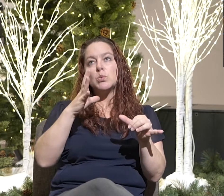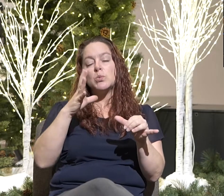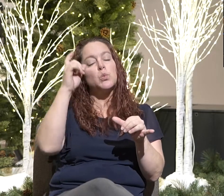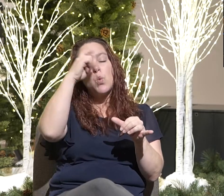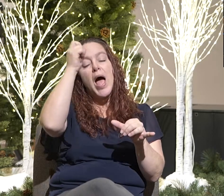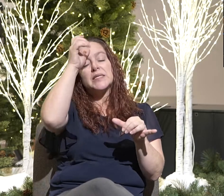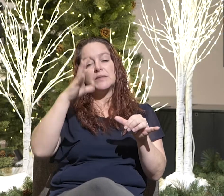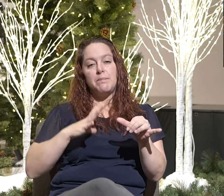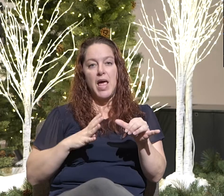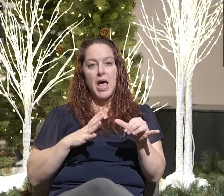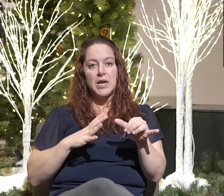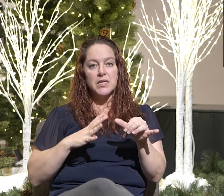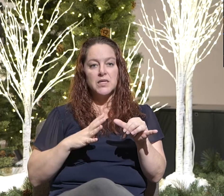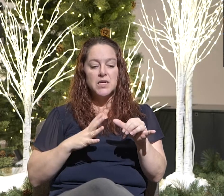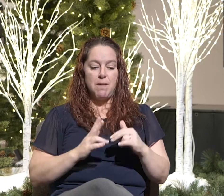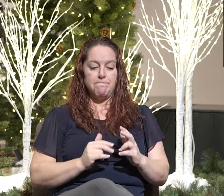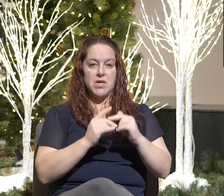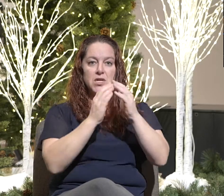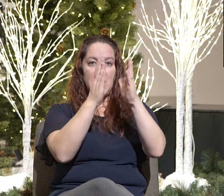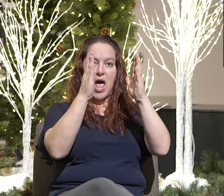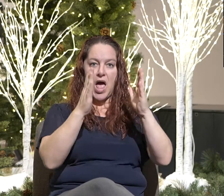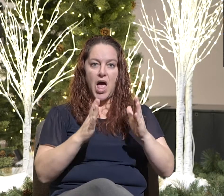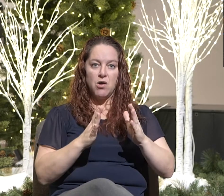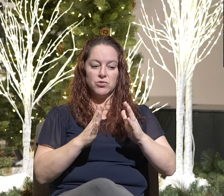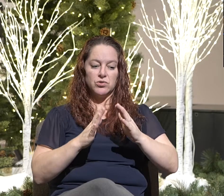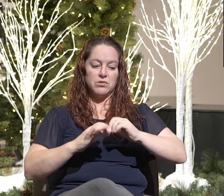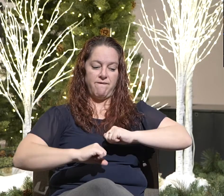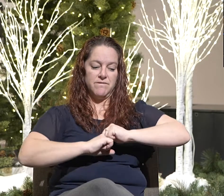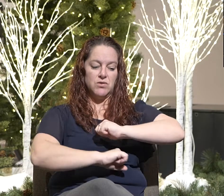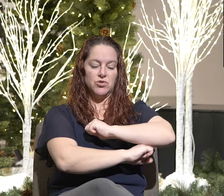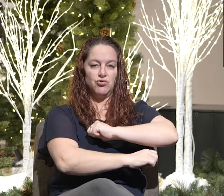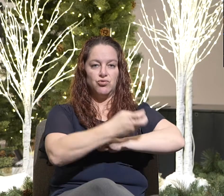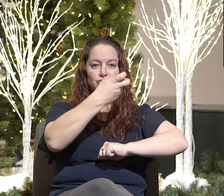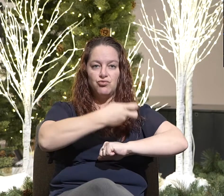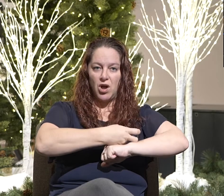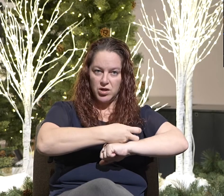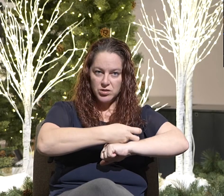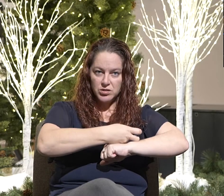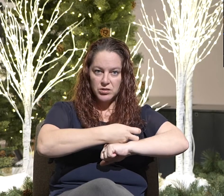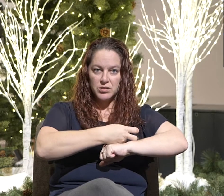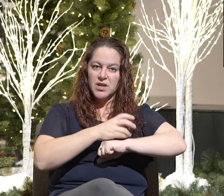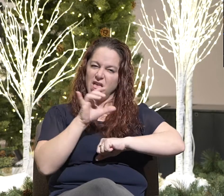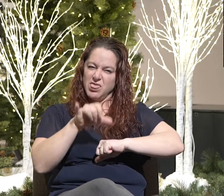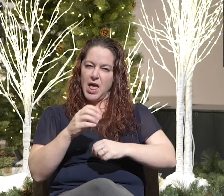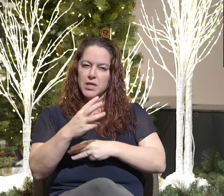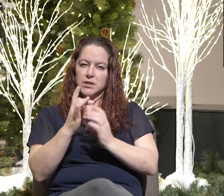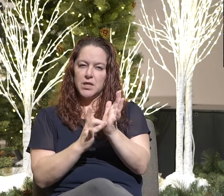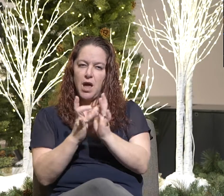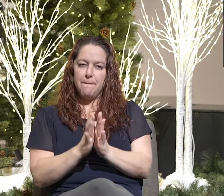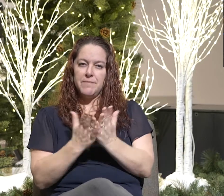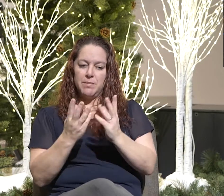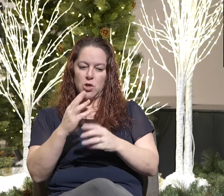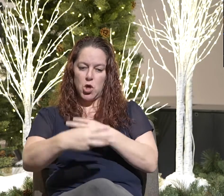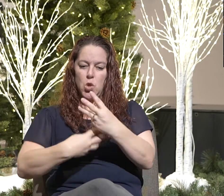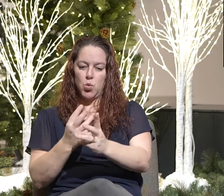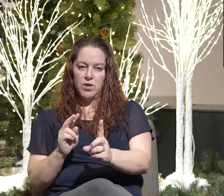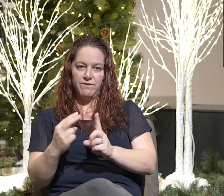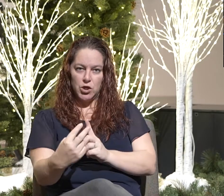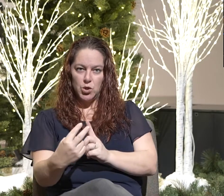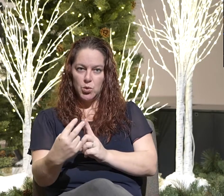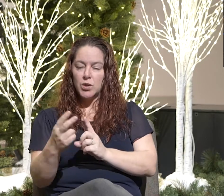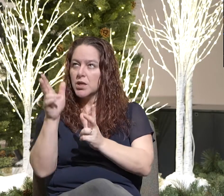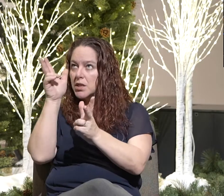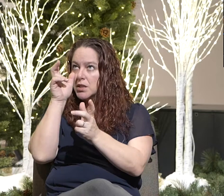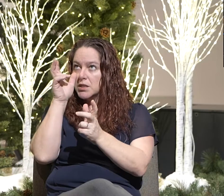house on the rock. Having a biblical worldview is building your house on a rock, listening to the words of Christ,